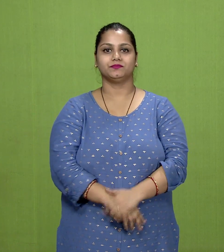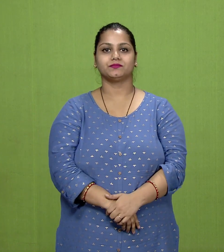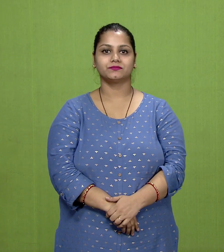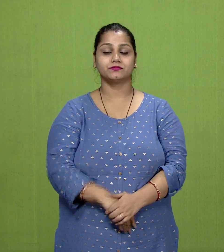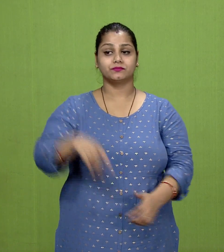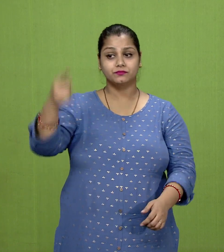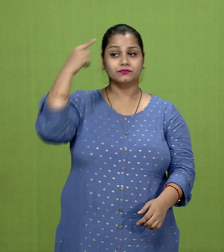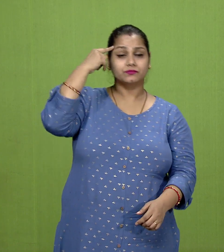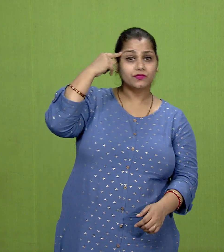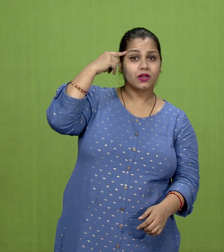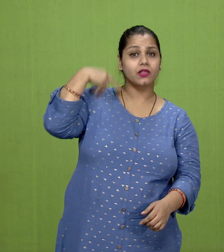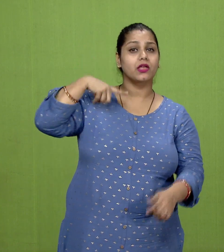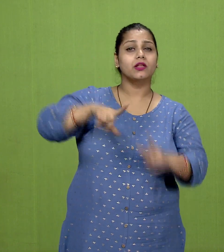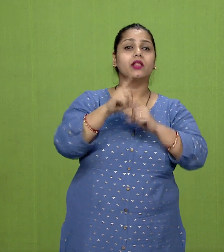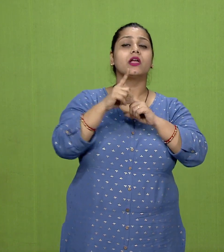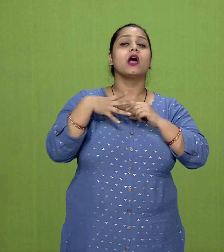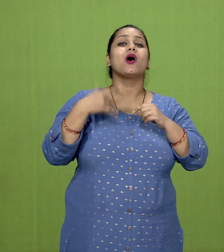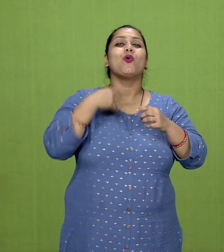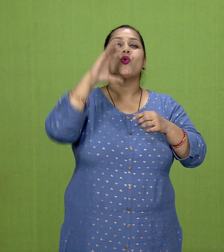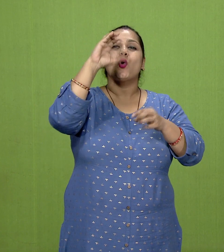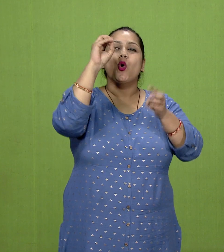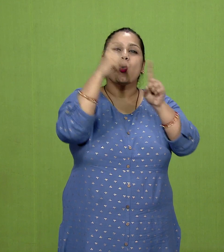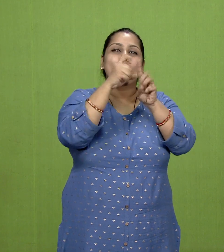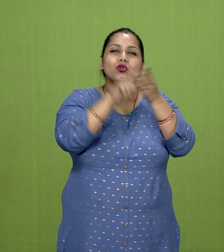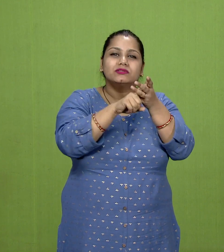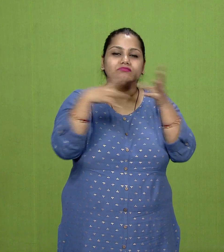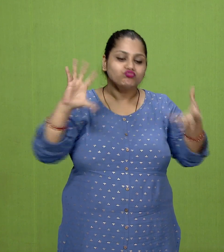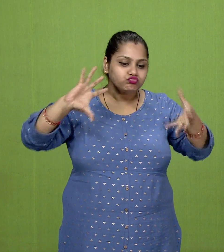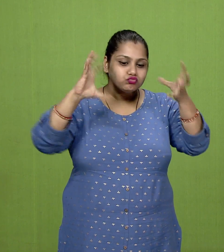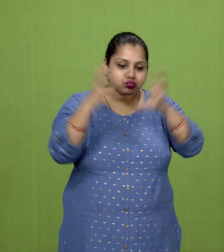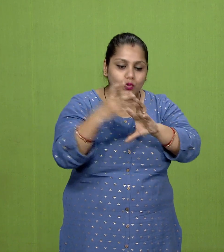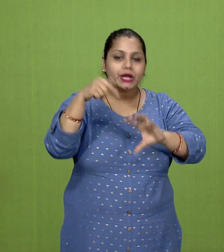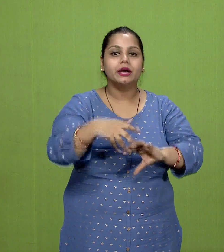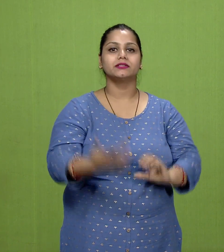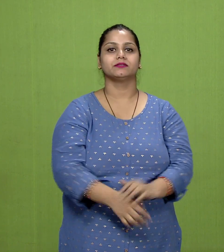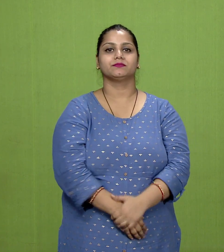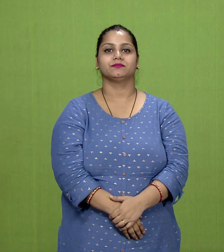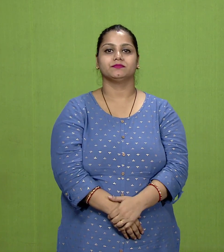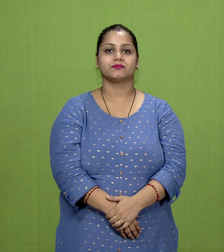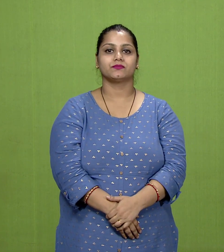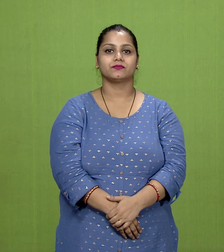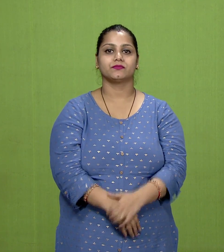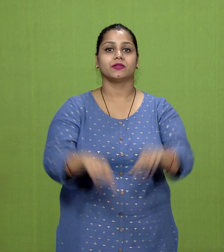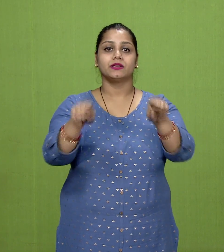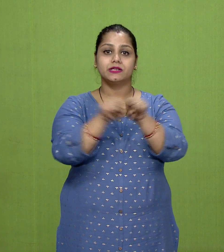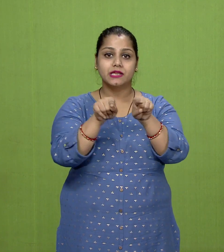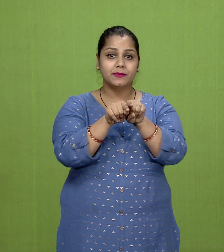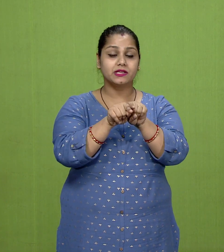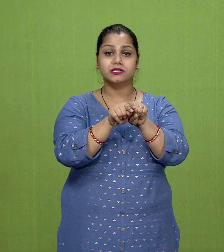He also laid down a code of conduct such as non